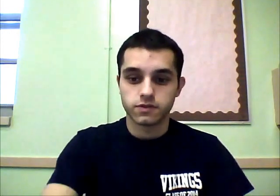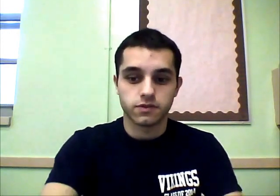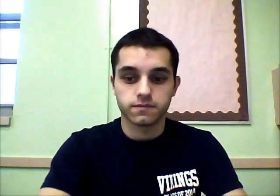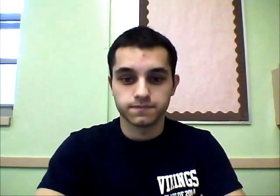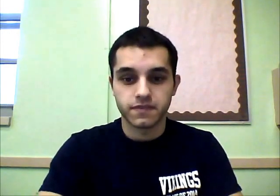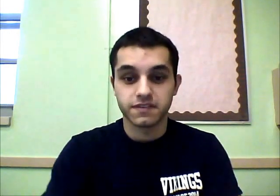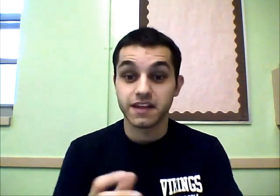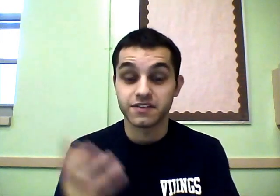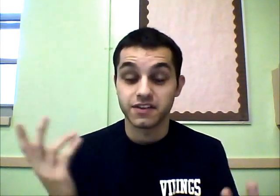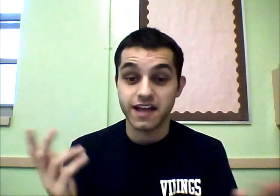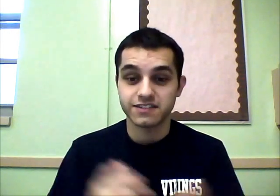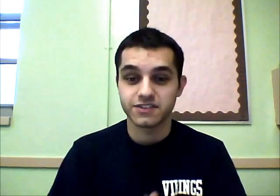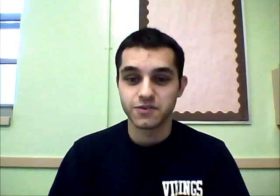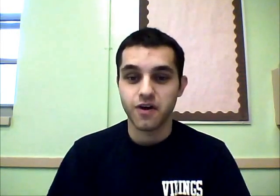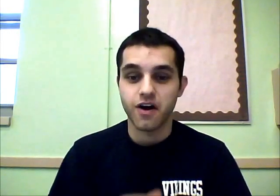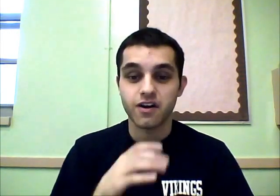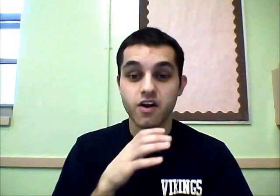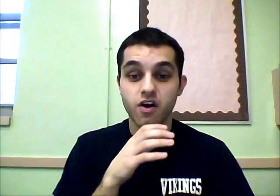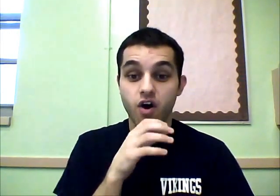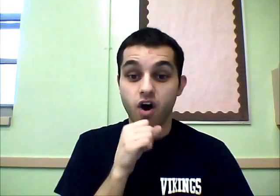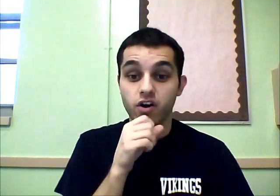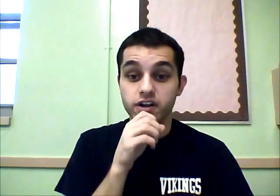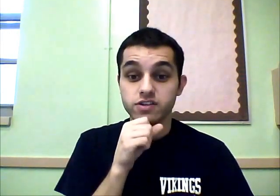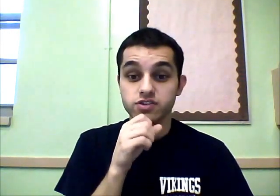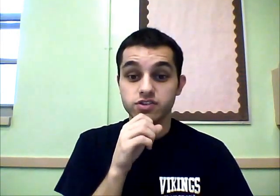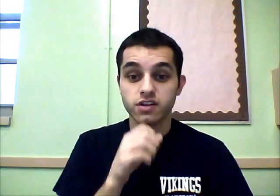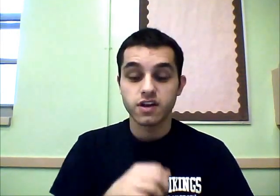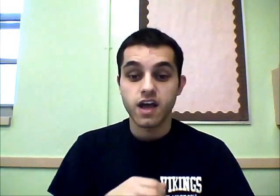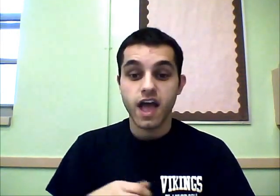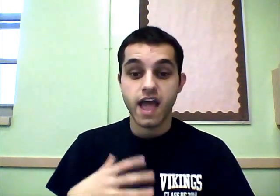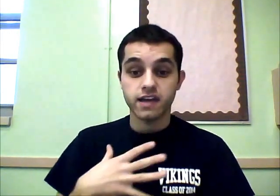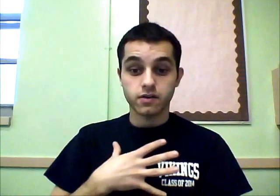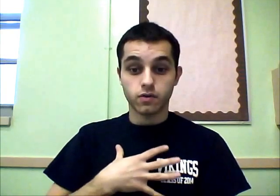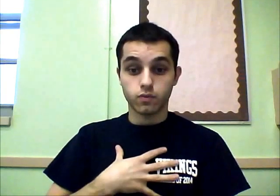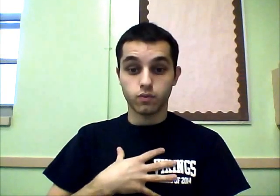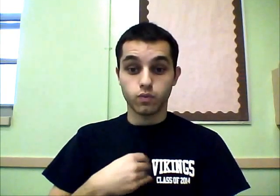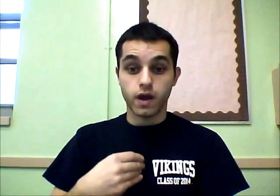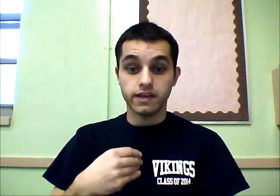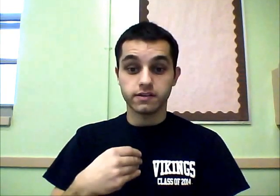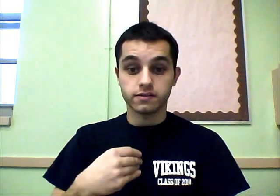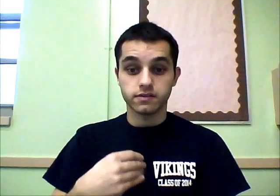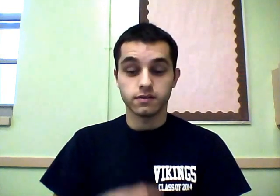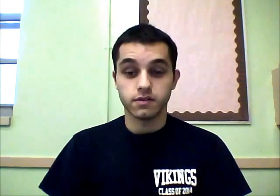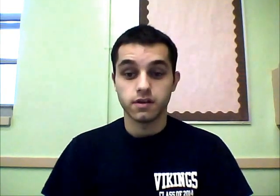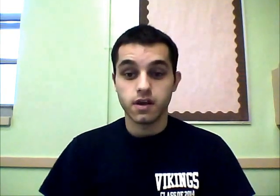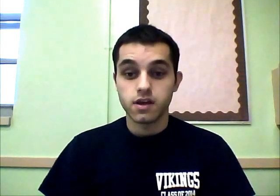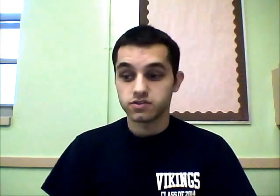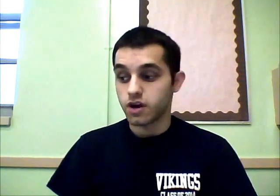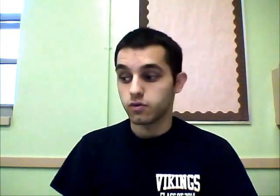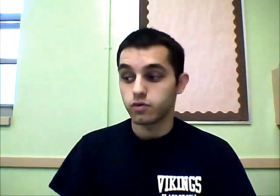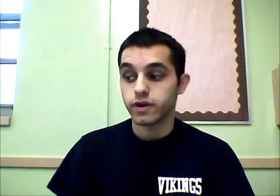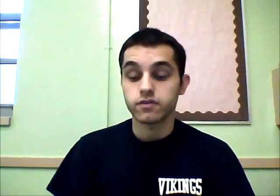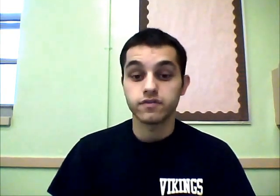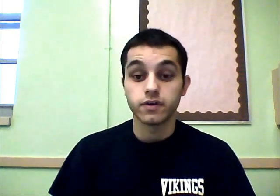then the last two are orange and white. So, quick review,